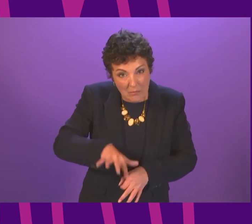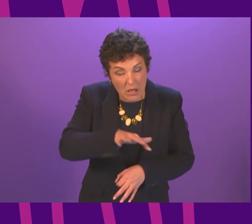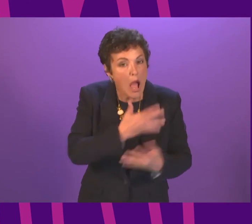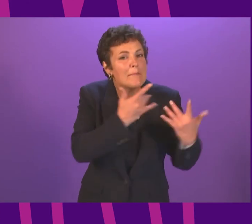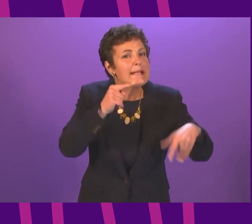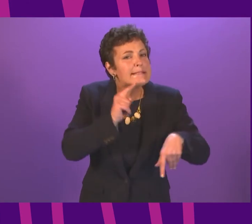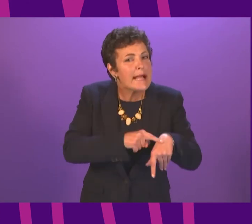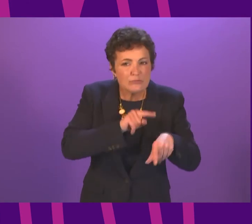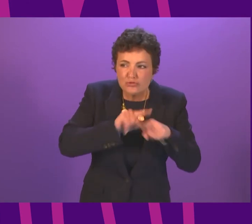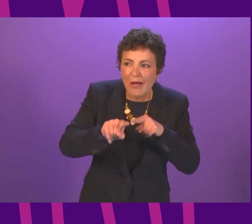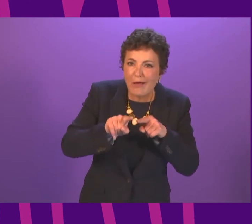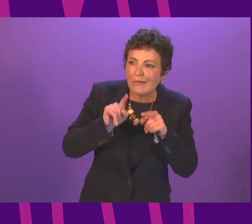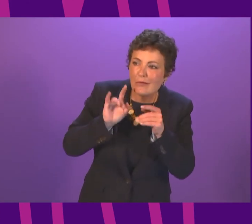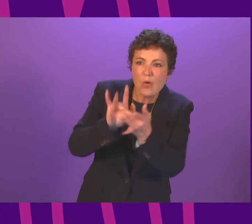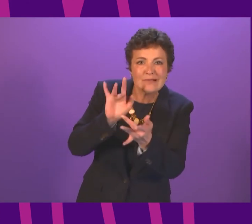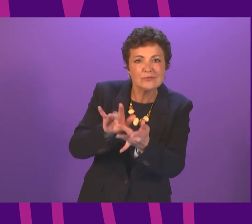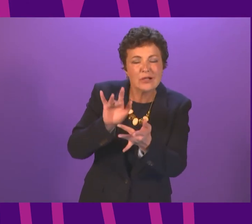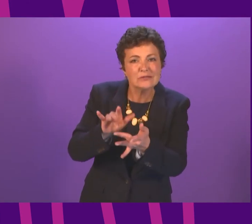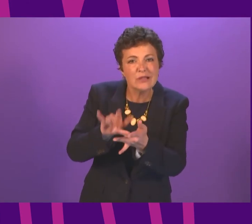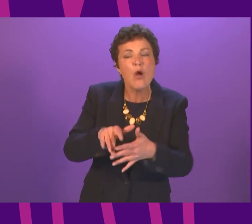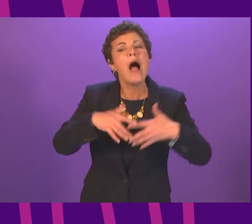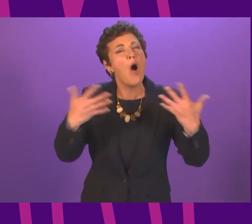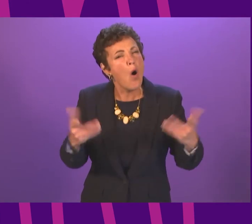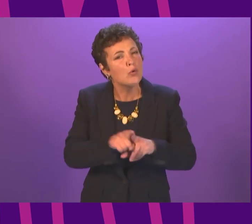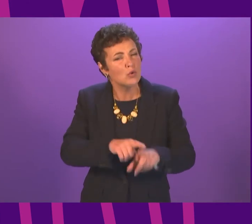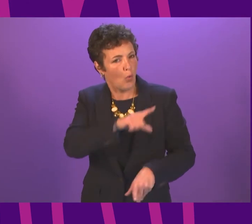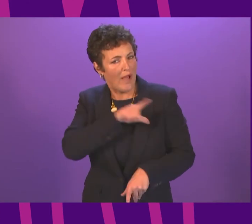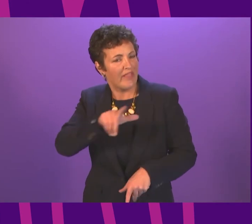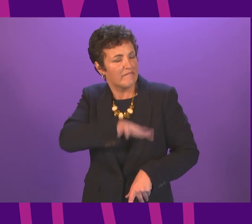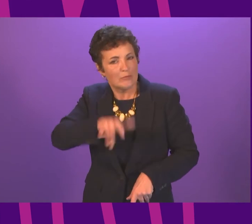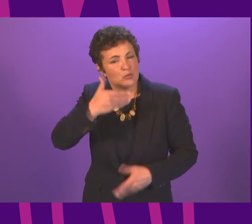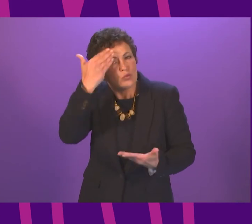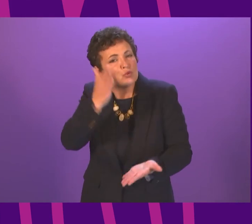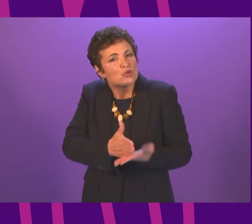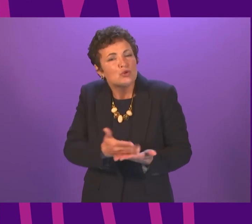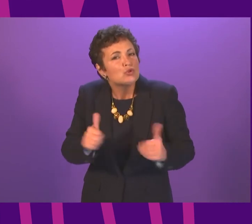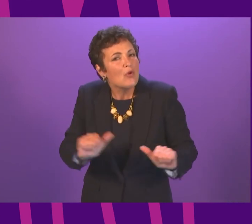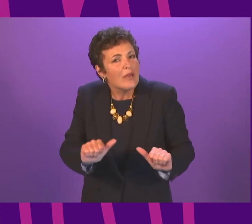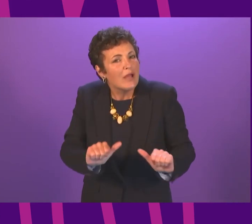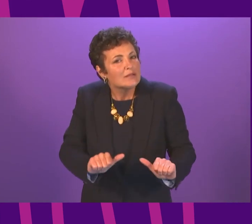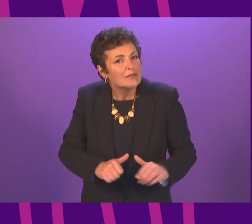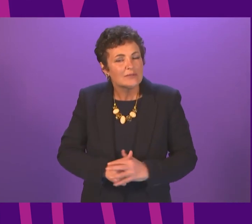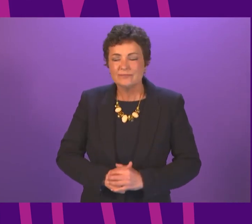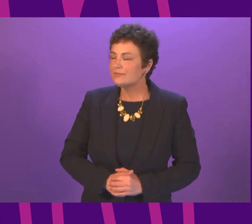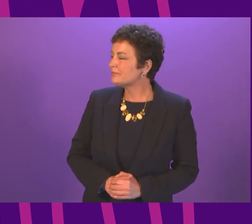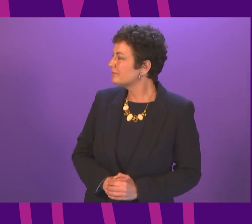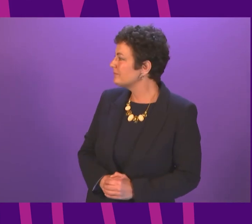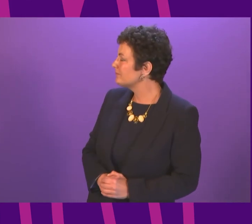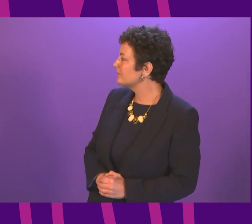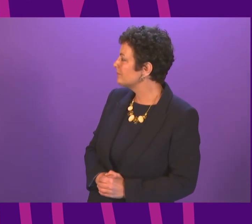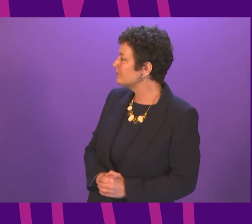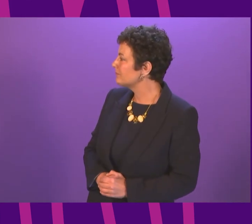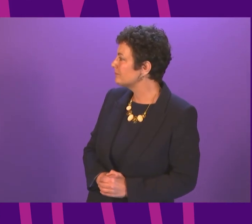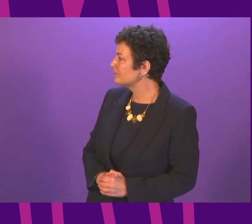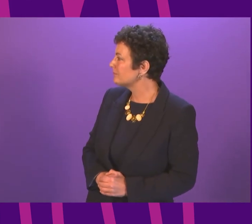made, and why this family does not yet know the truth? First Minister. Well, can I firstly, yet